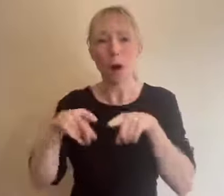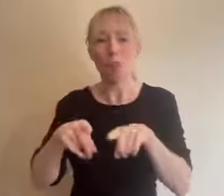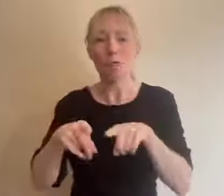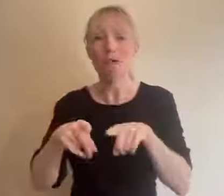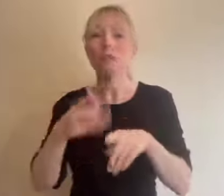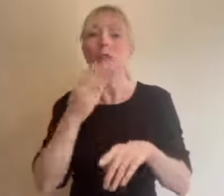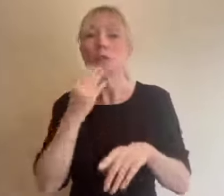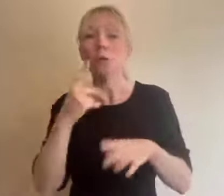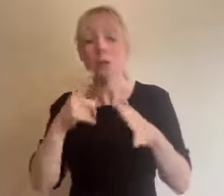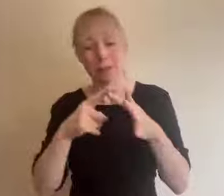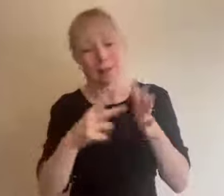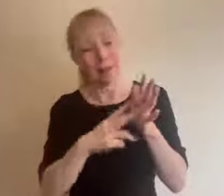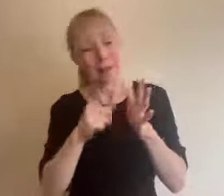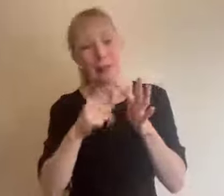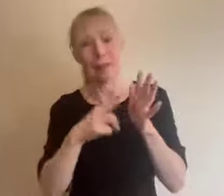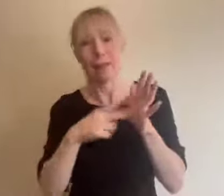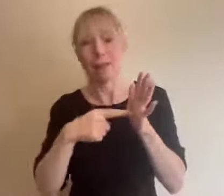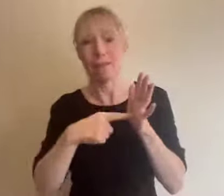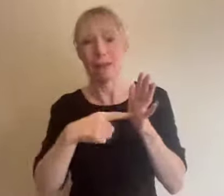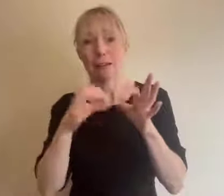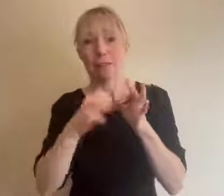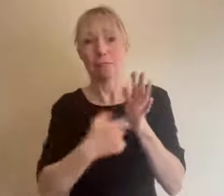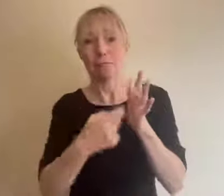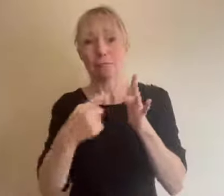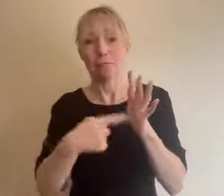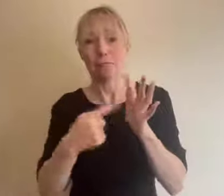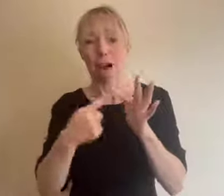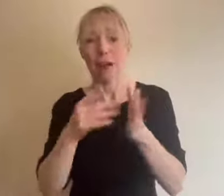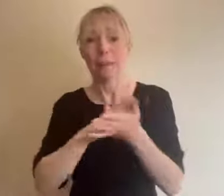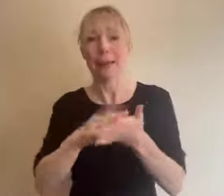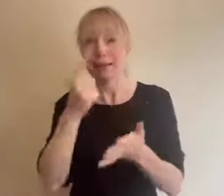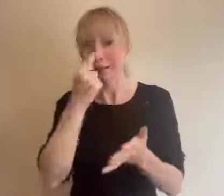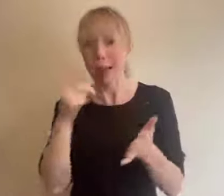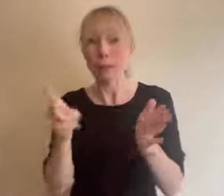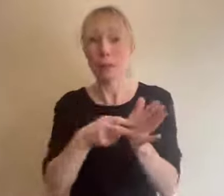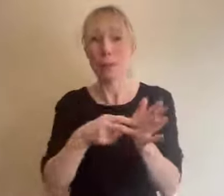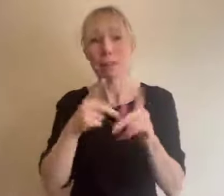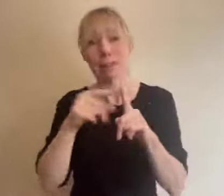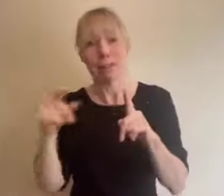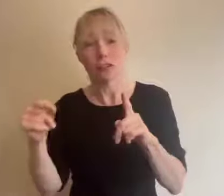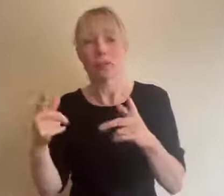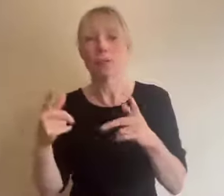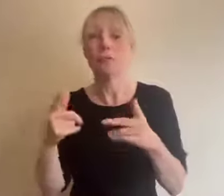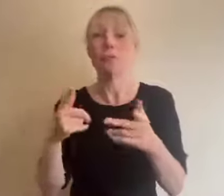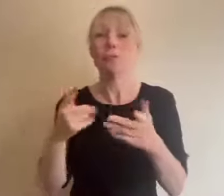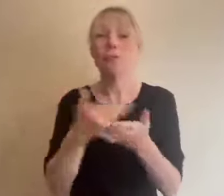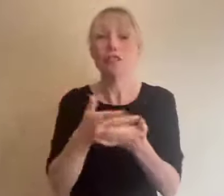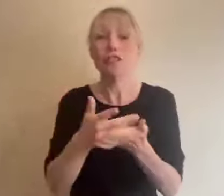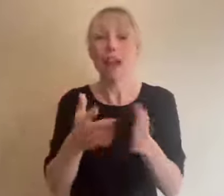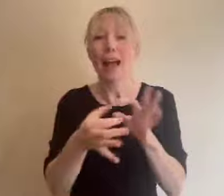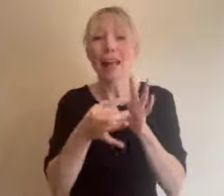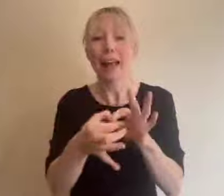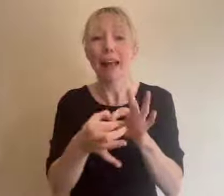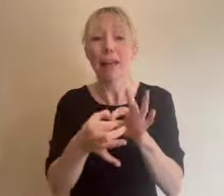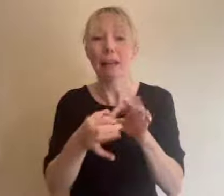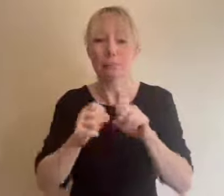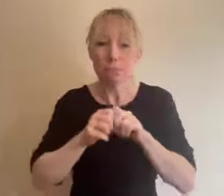digital part of your event share the link for the digital part of your event so people can find it contact disability